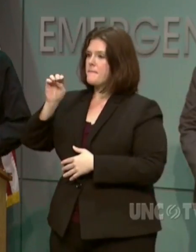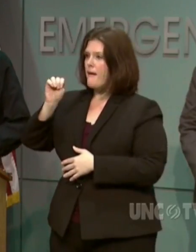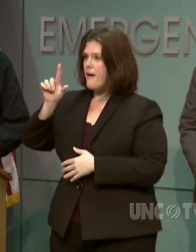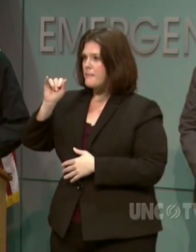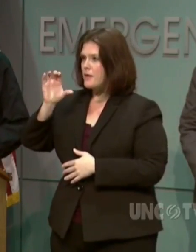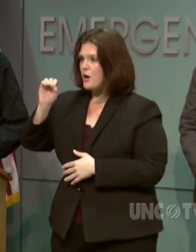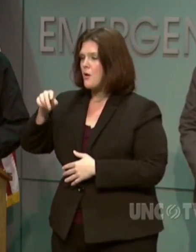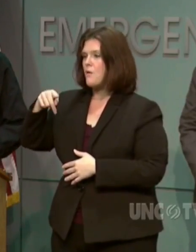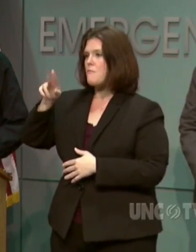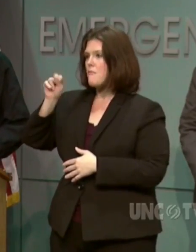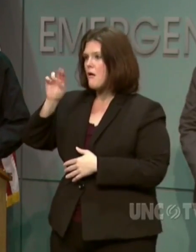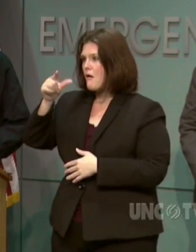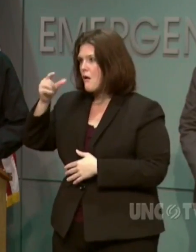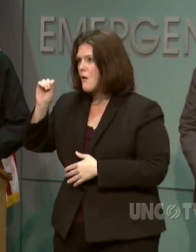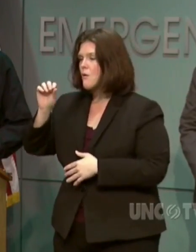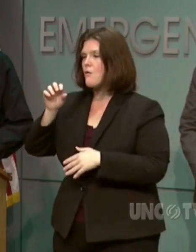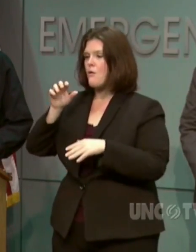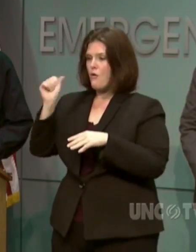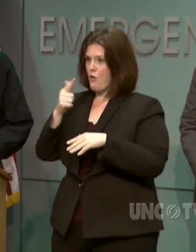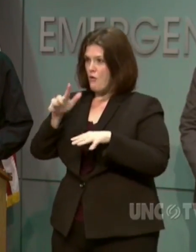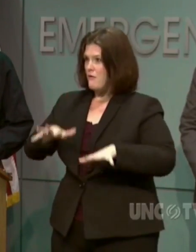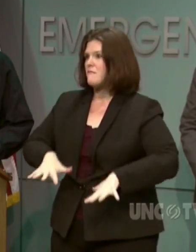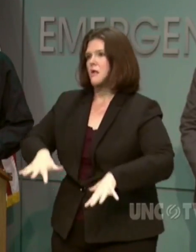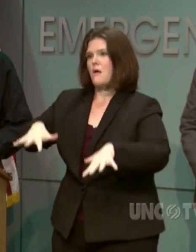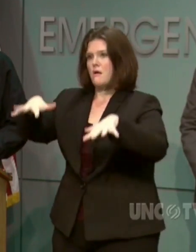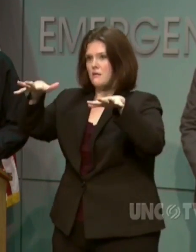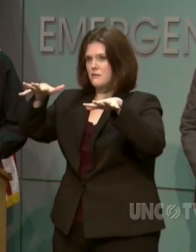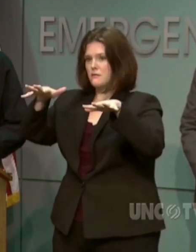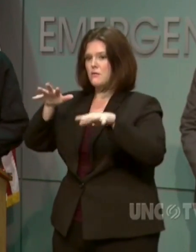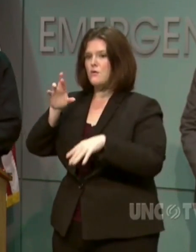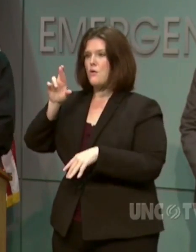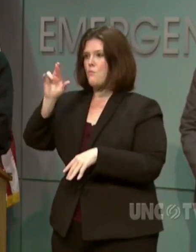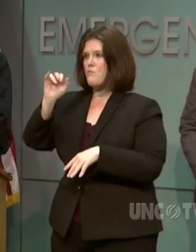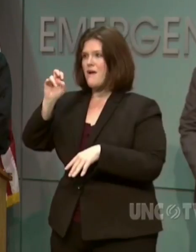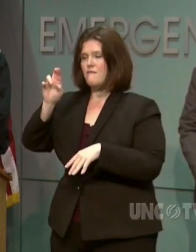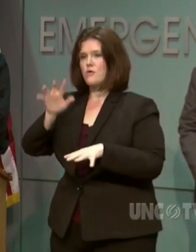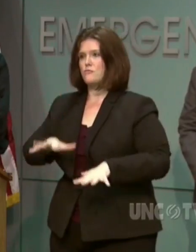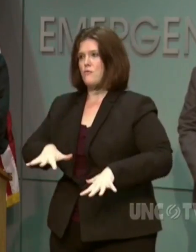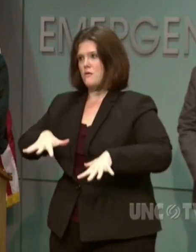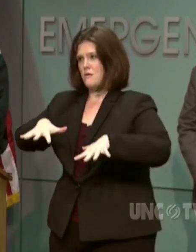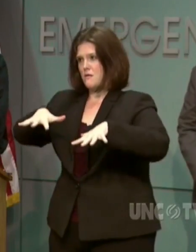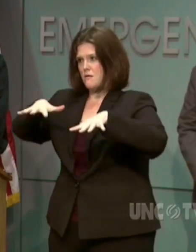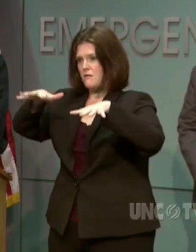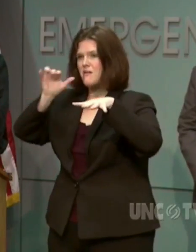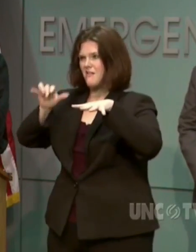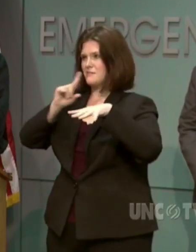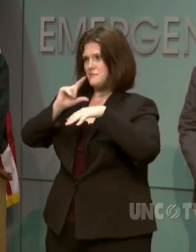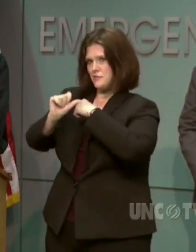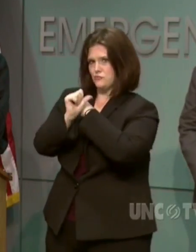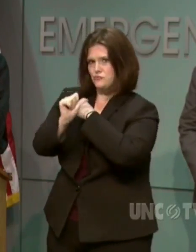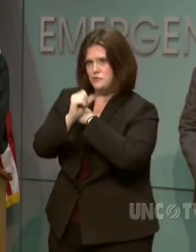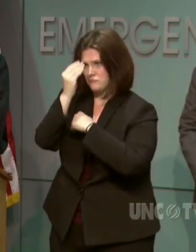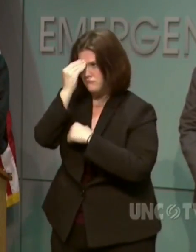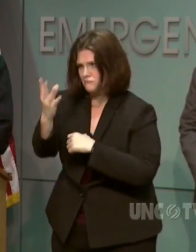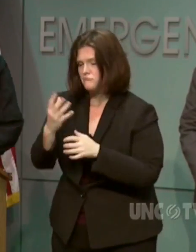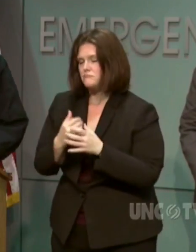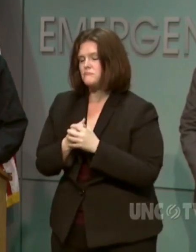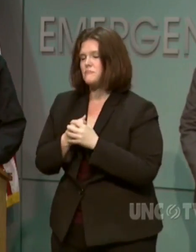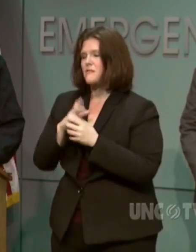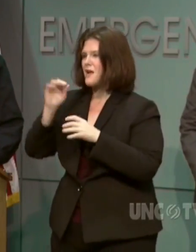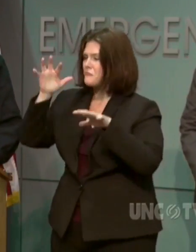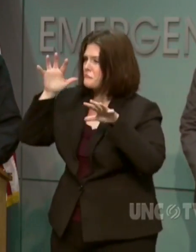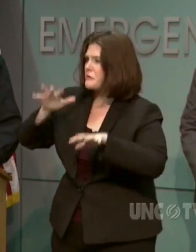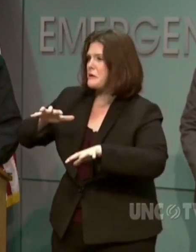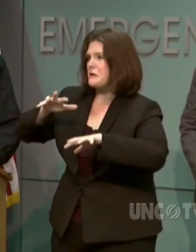and Pamlico Sound. Rivers are rising to dangerous levels. And the relentless